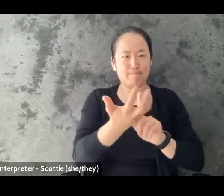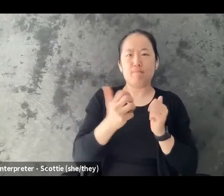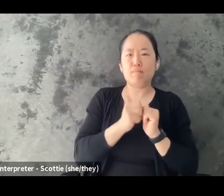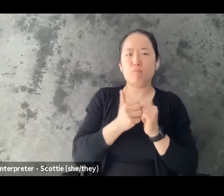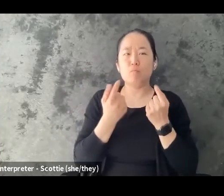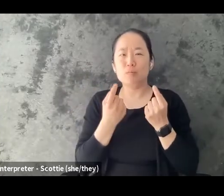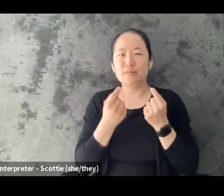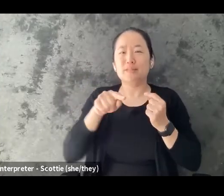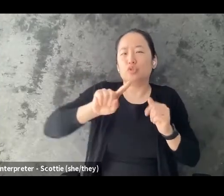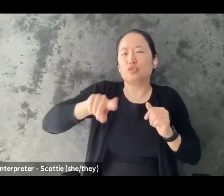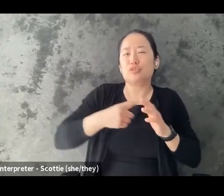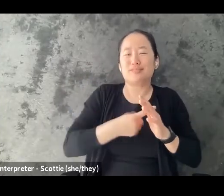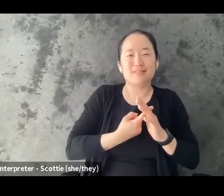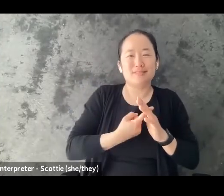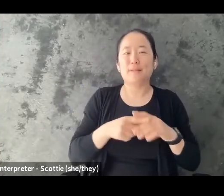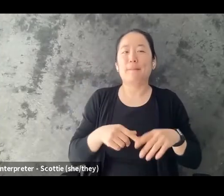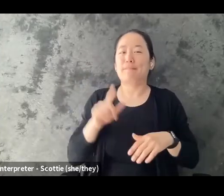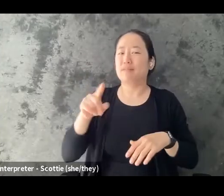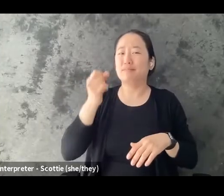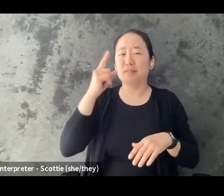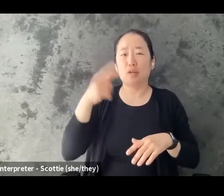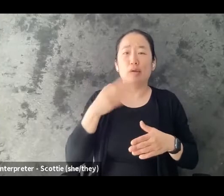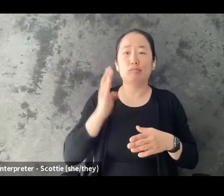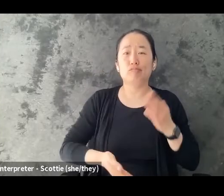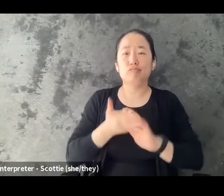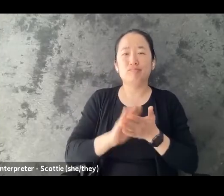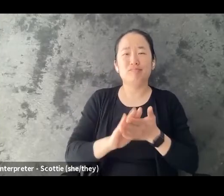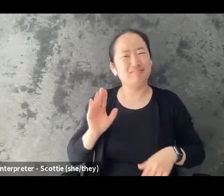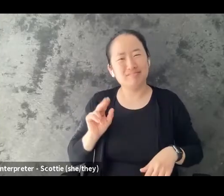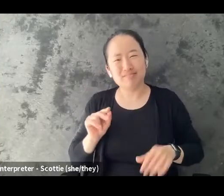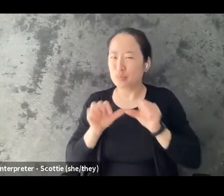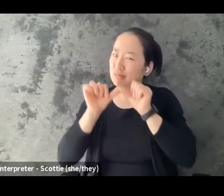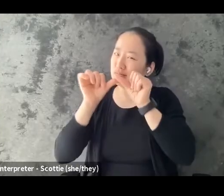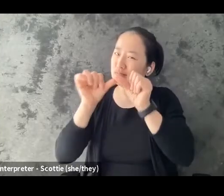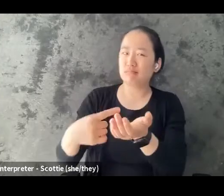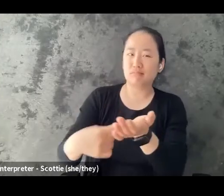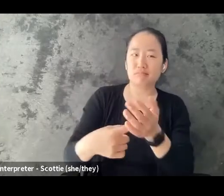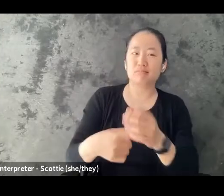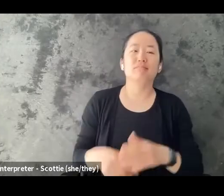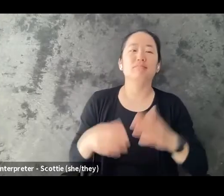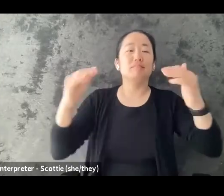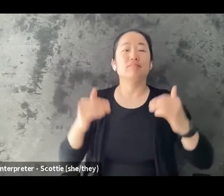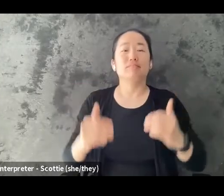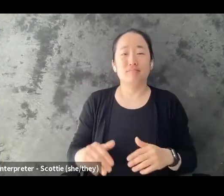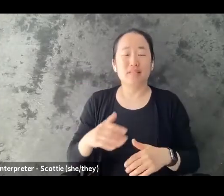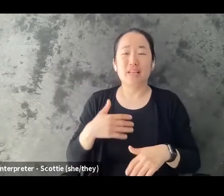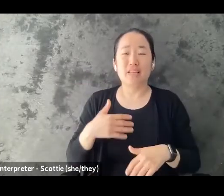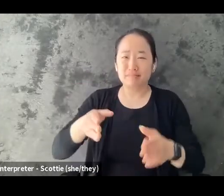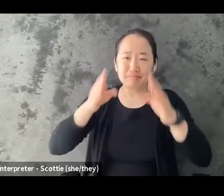conversation is definitely ongoing. And I also wanted to provide a disclaimer that everyone is different. And with that,